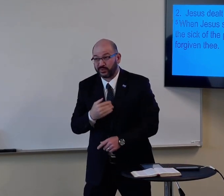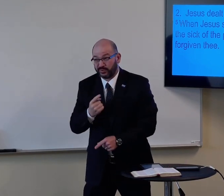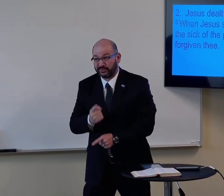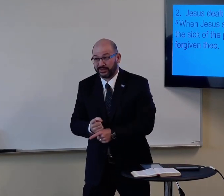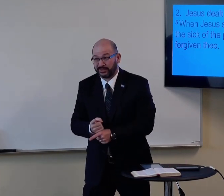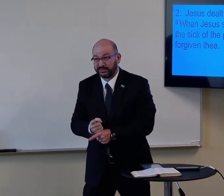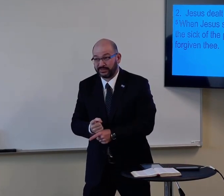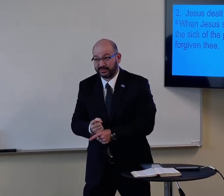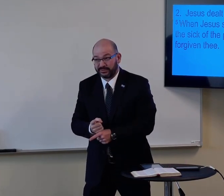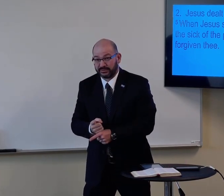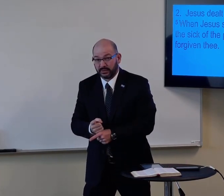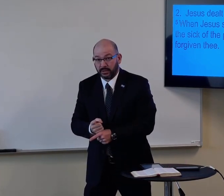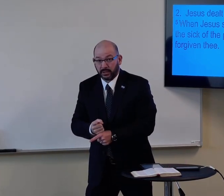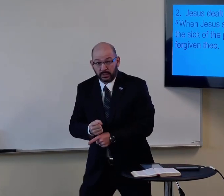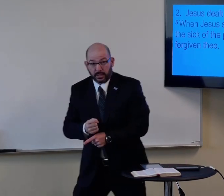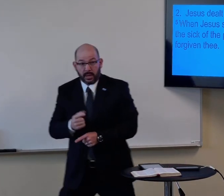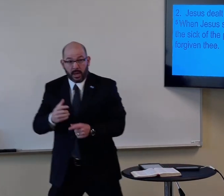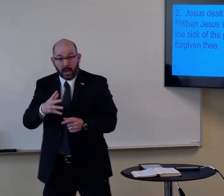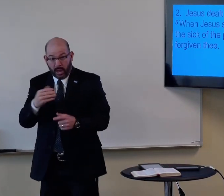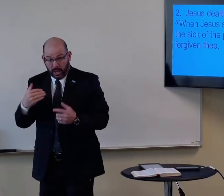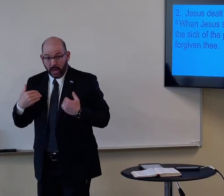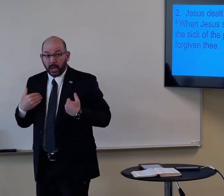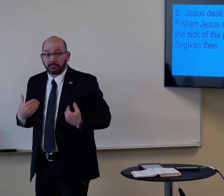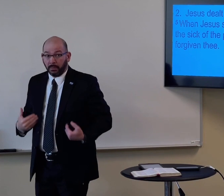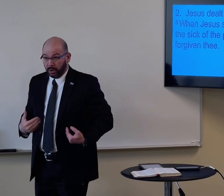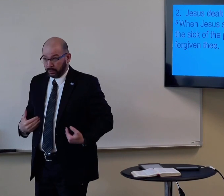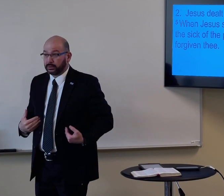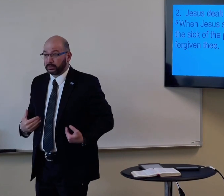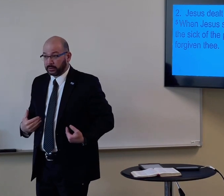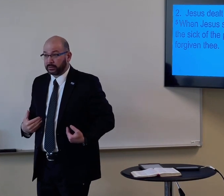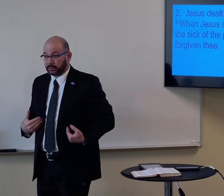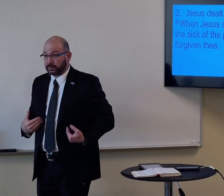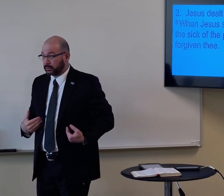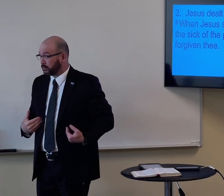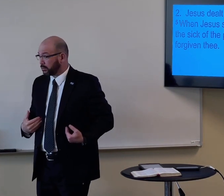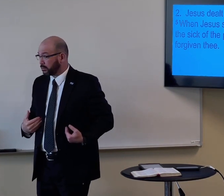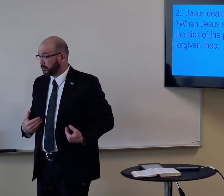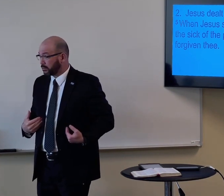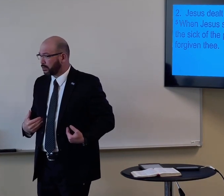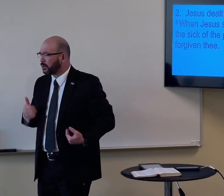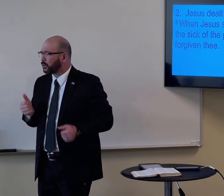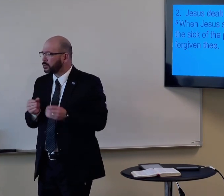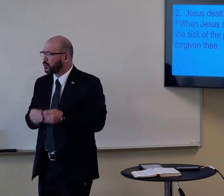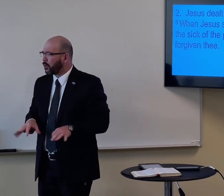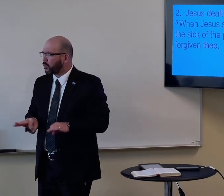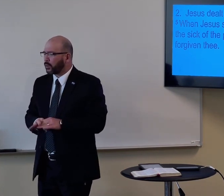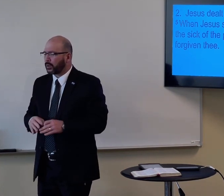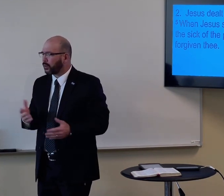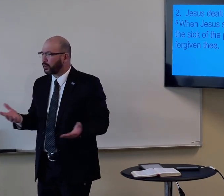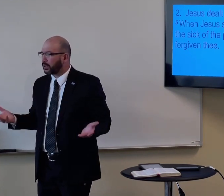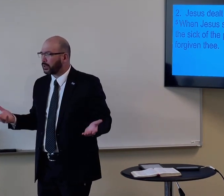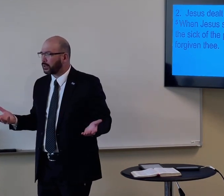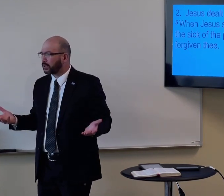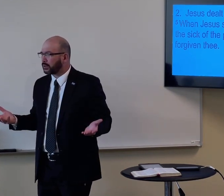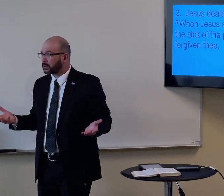You should take care of your soul, right? And your body. But which is more important?